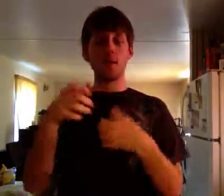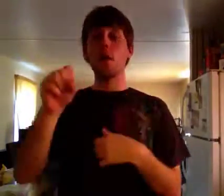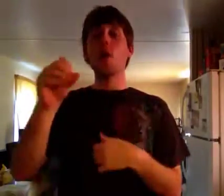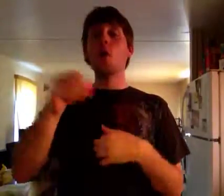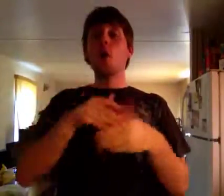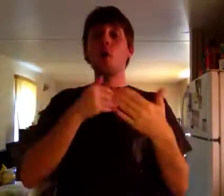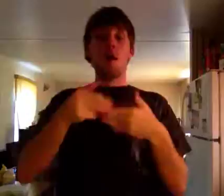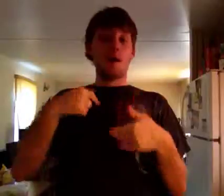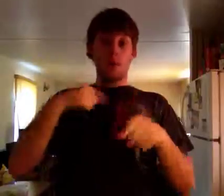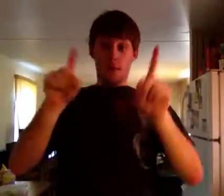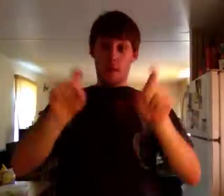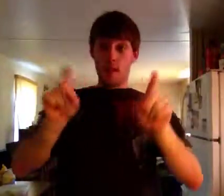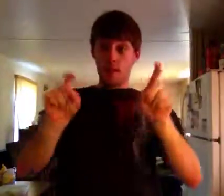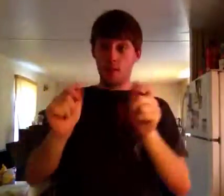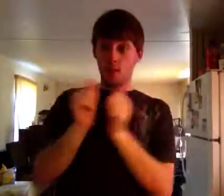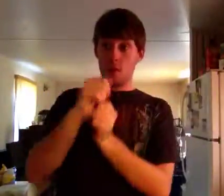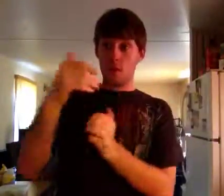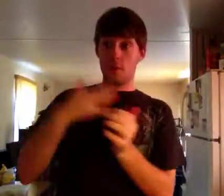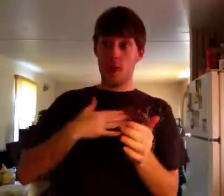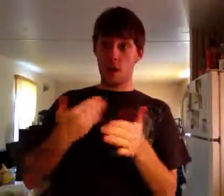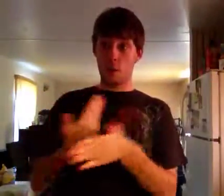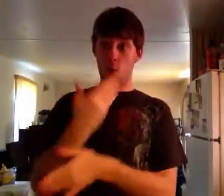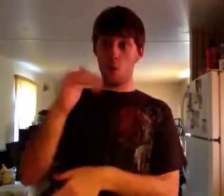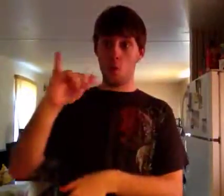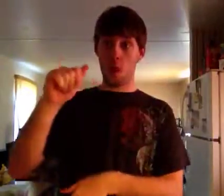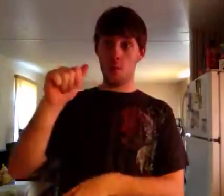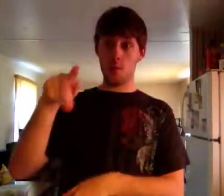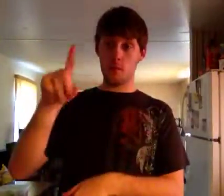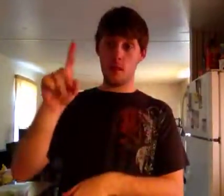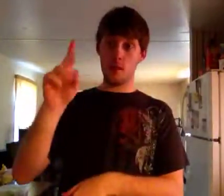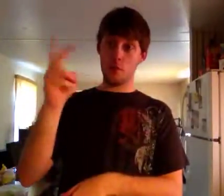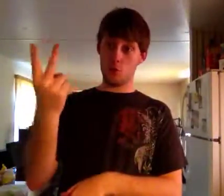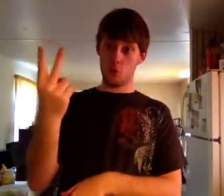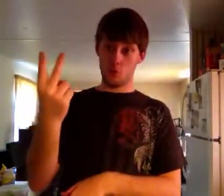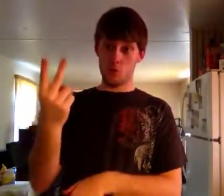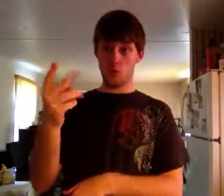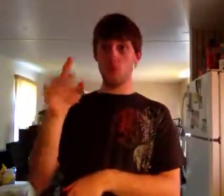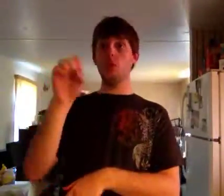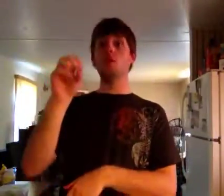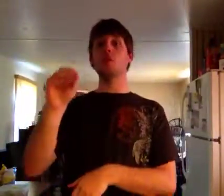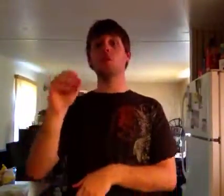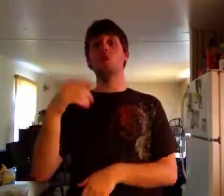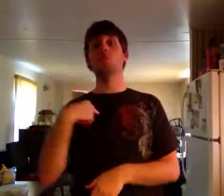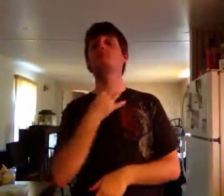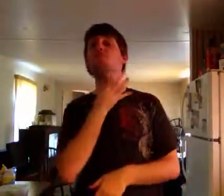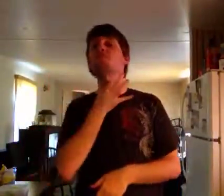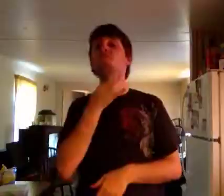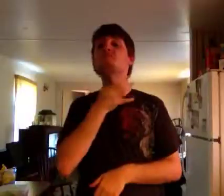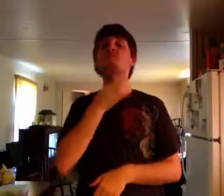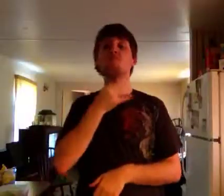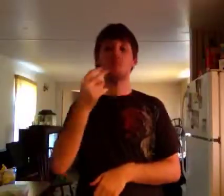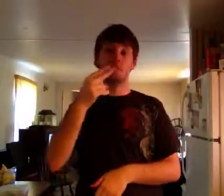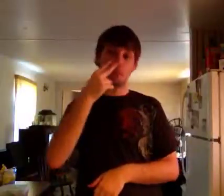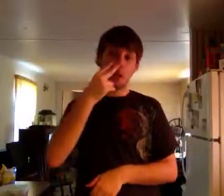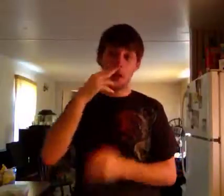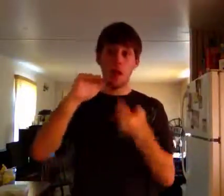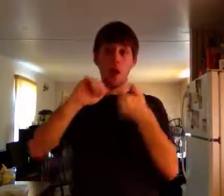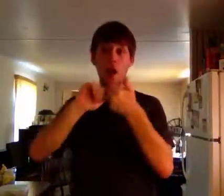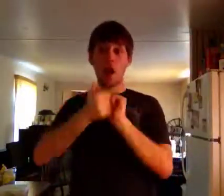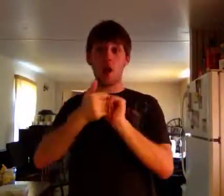So, um... What are you asking me for? Why don't you just go and ask her?